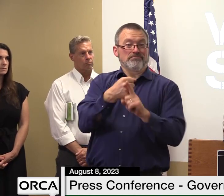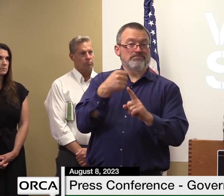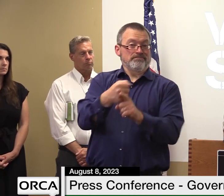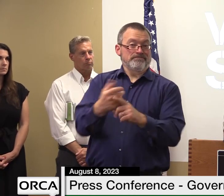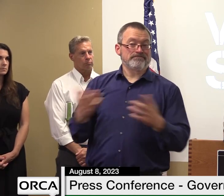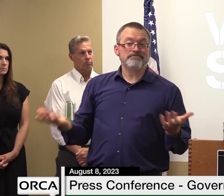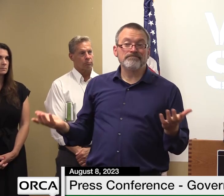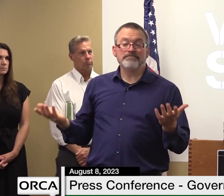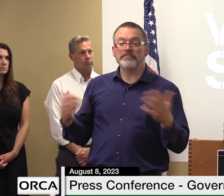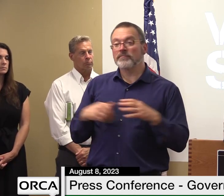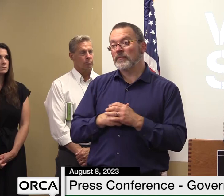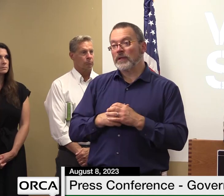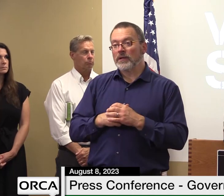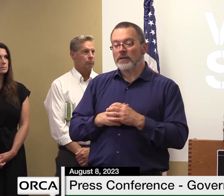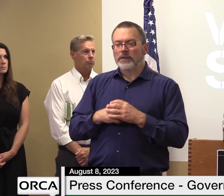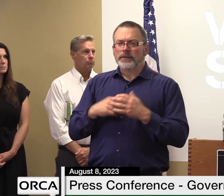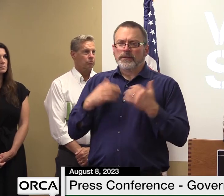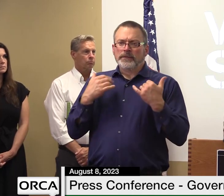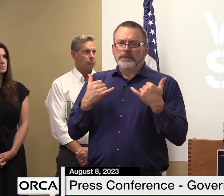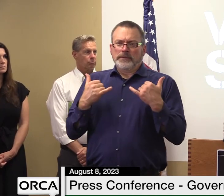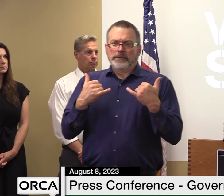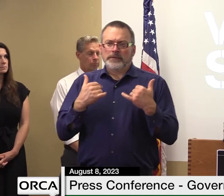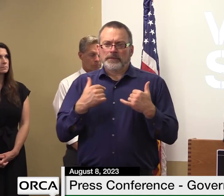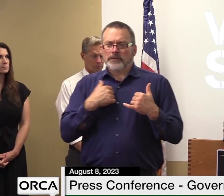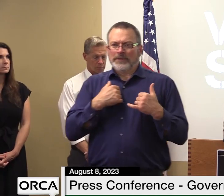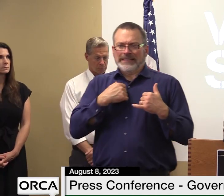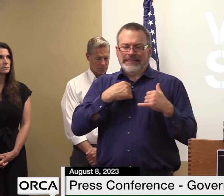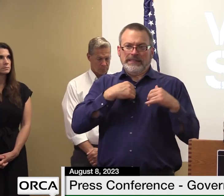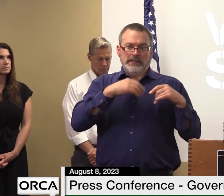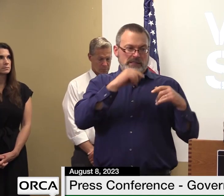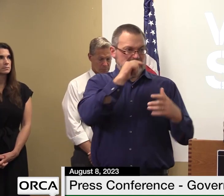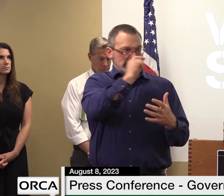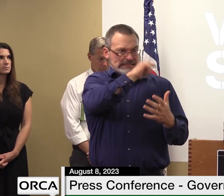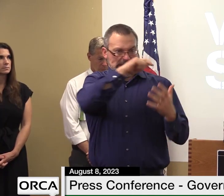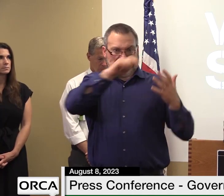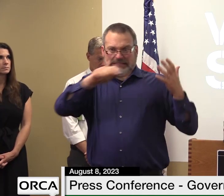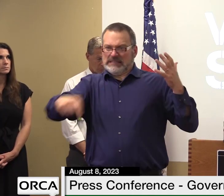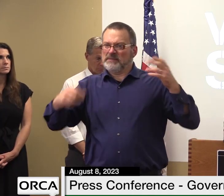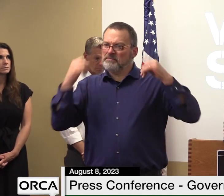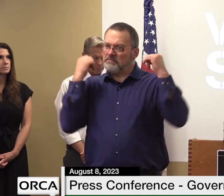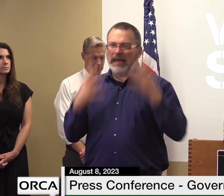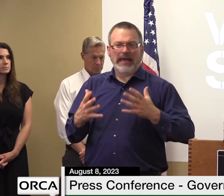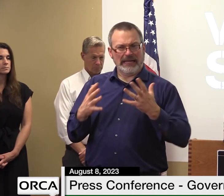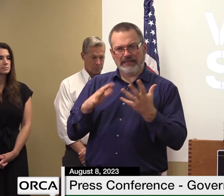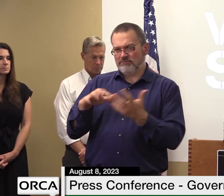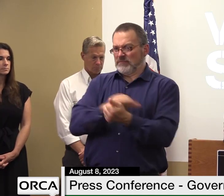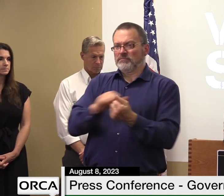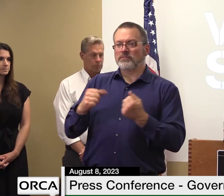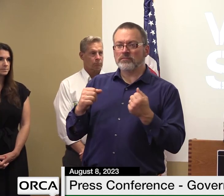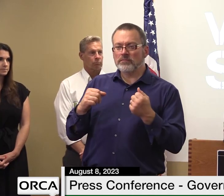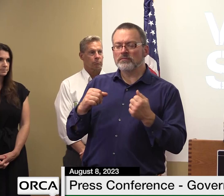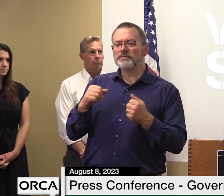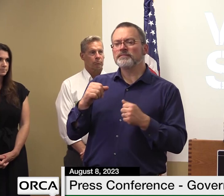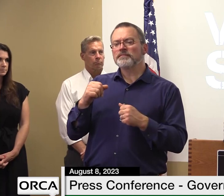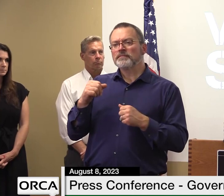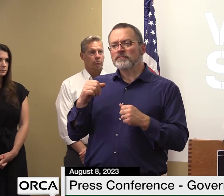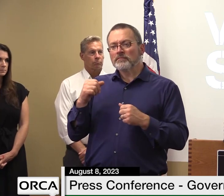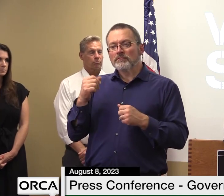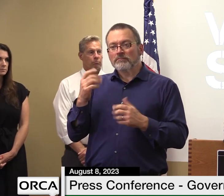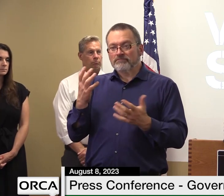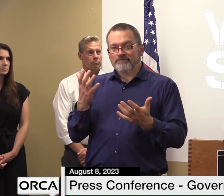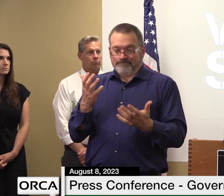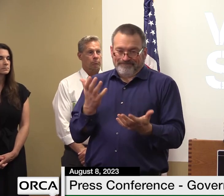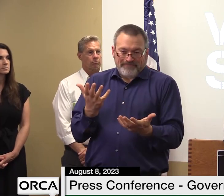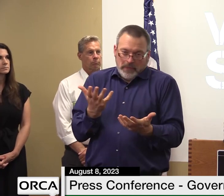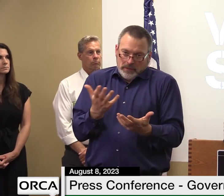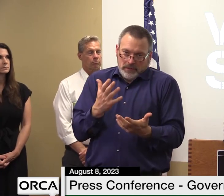acute because of the totality of the storm damage but that clearly was a mess and and i also